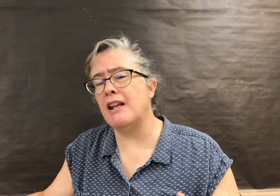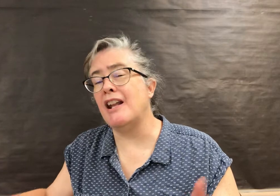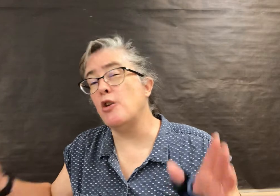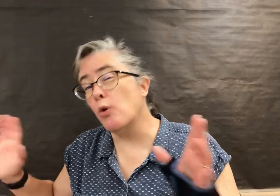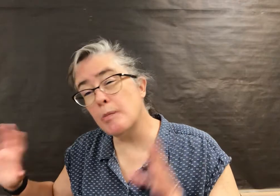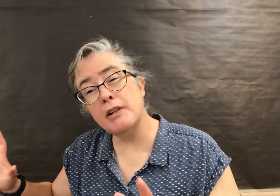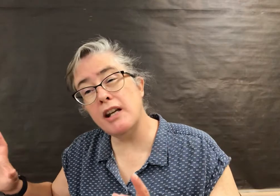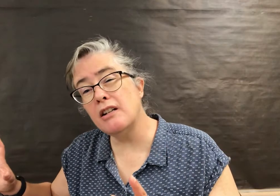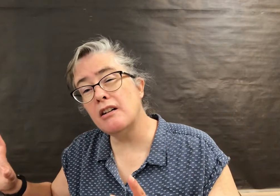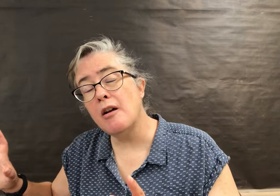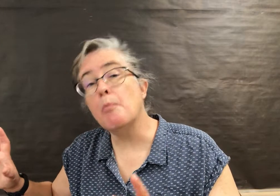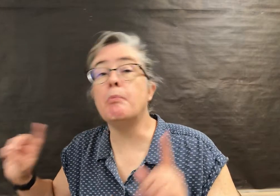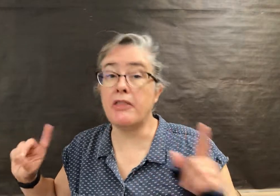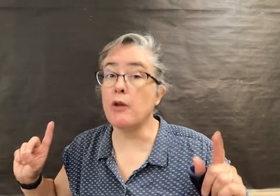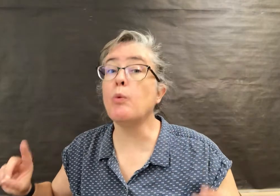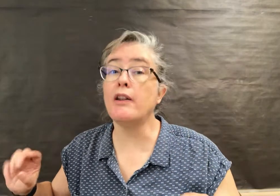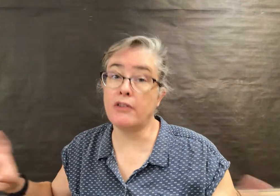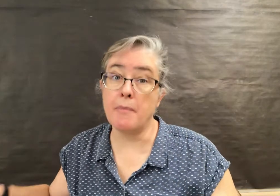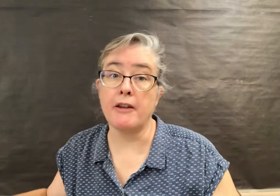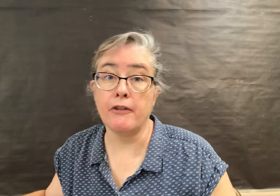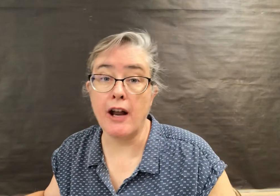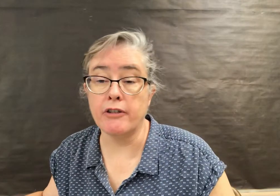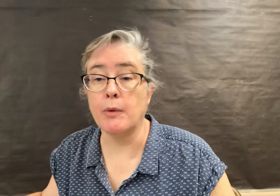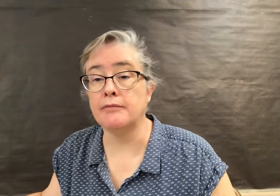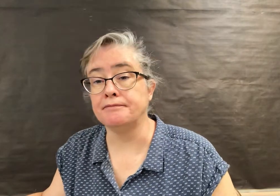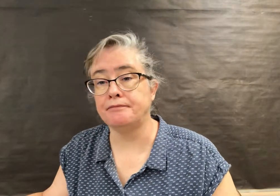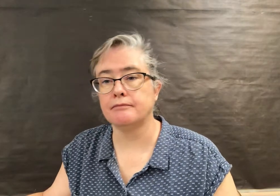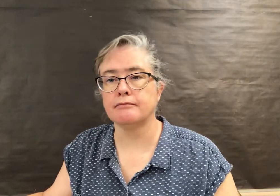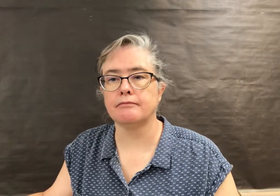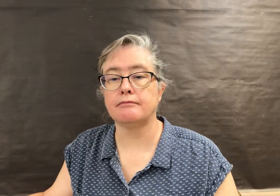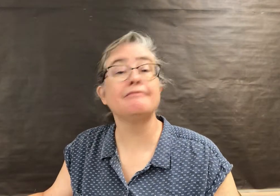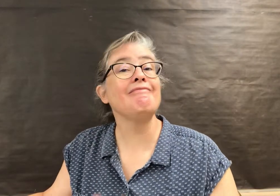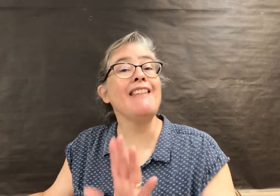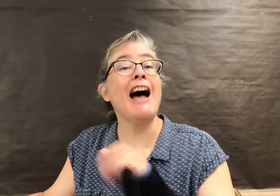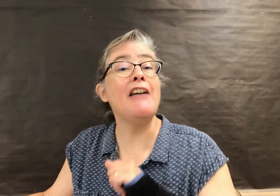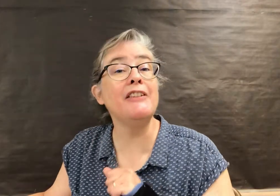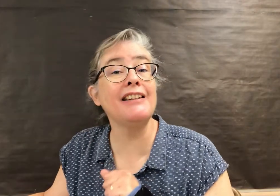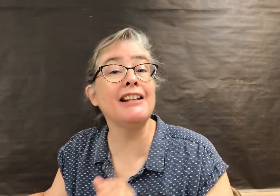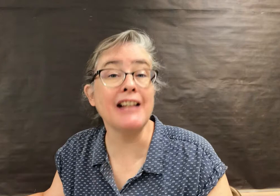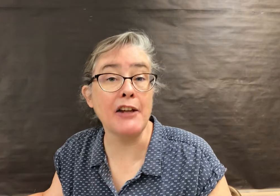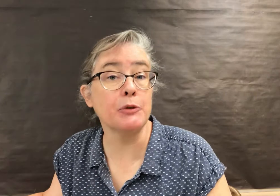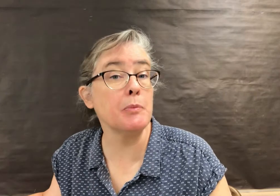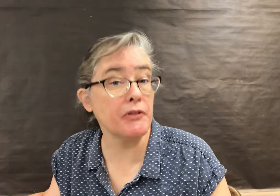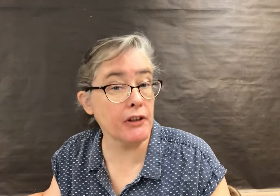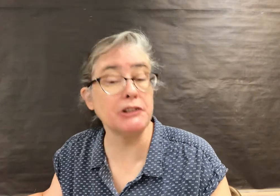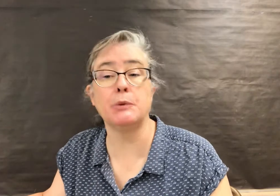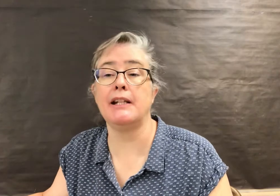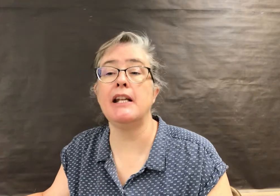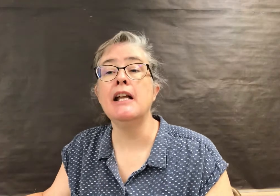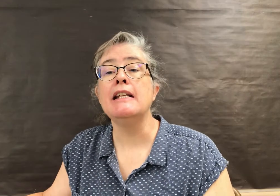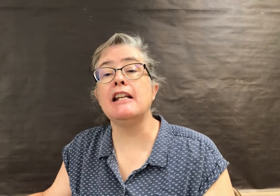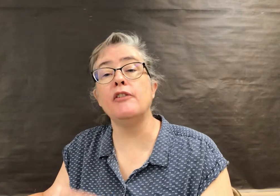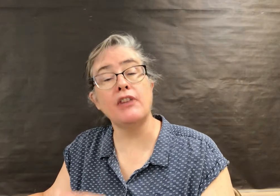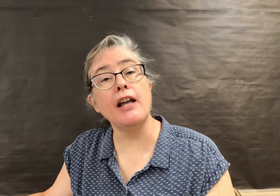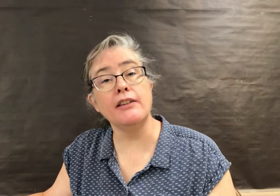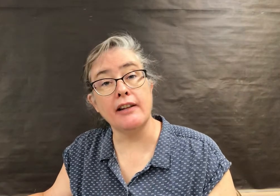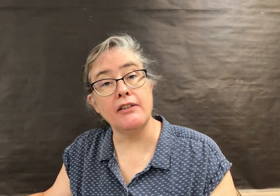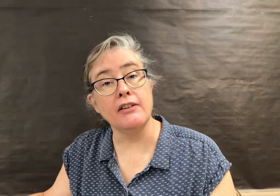in a normal year, but there was something for everyone. I visited classrooms virtually to give science lessons.